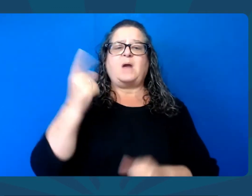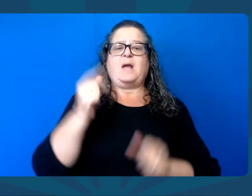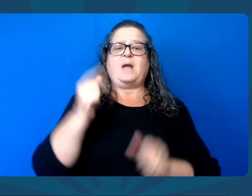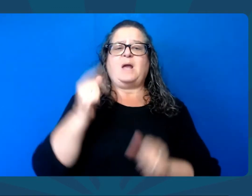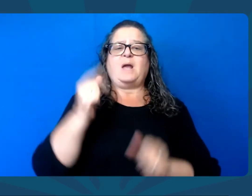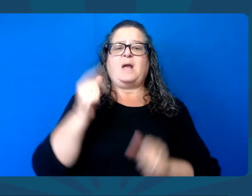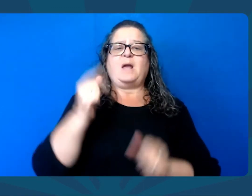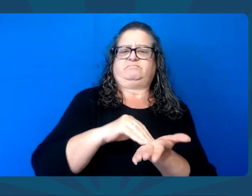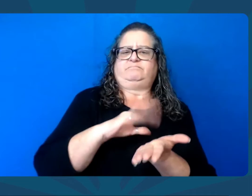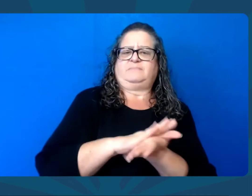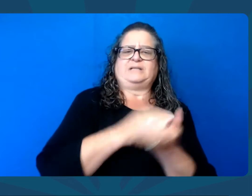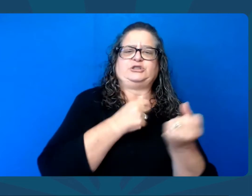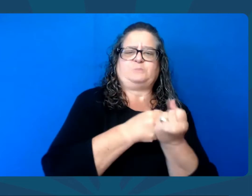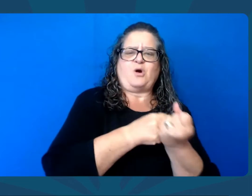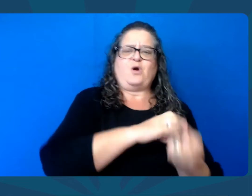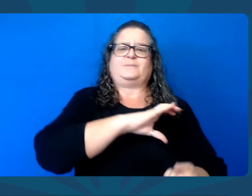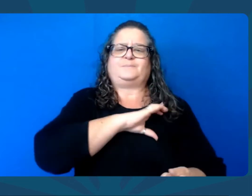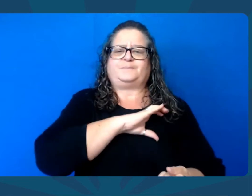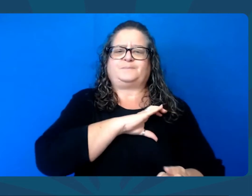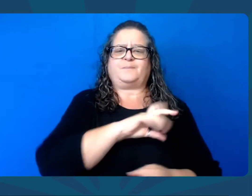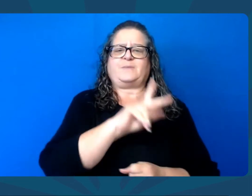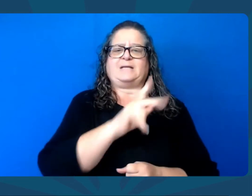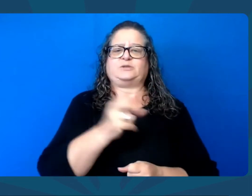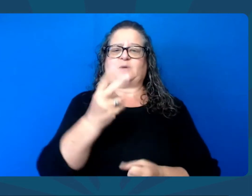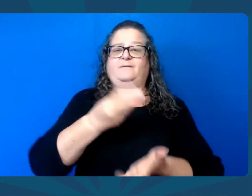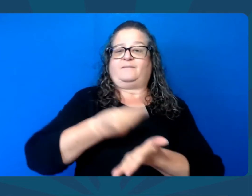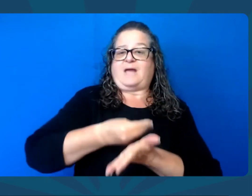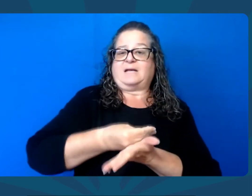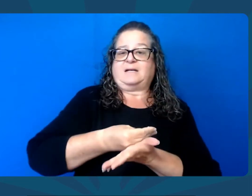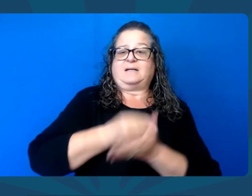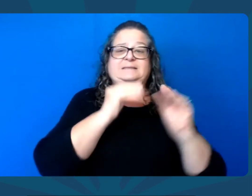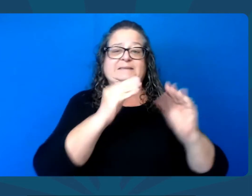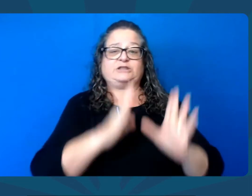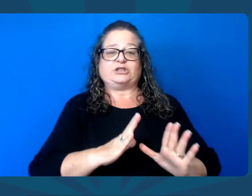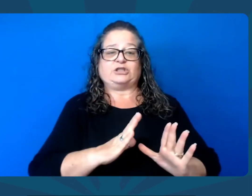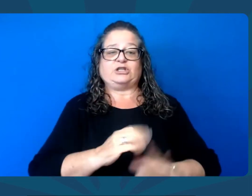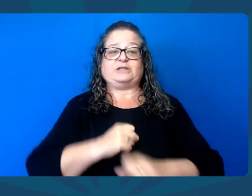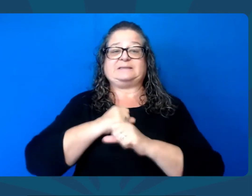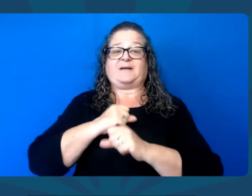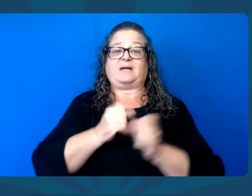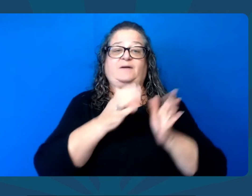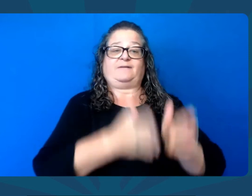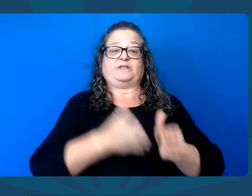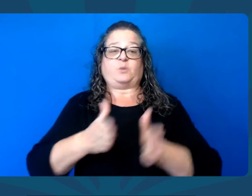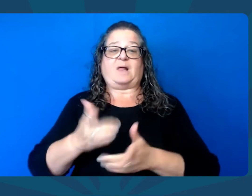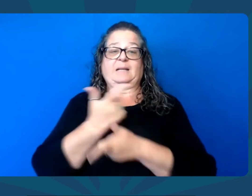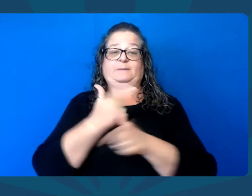If you want to elect someone with a proven record of supporting law enforcement,